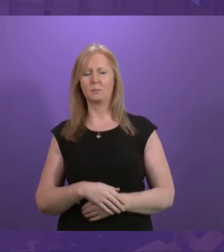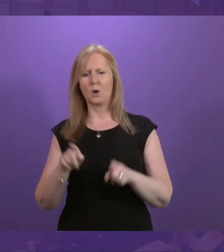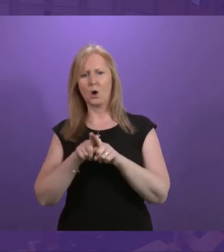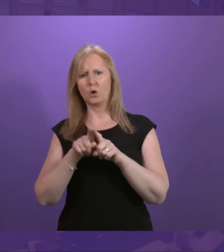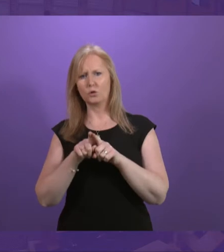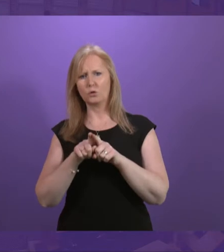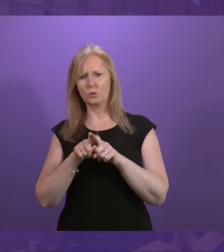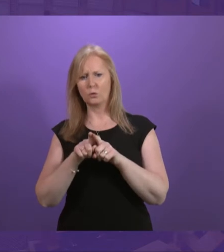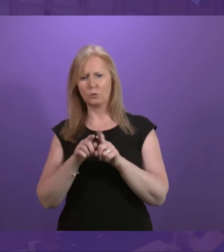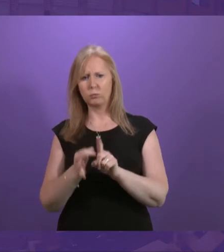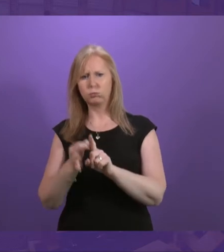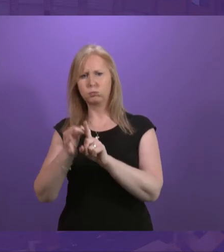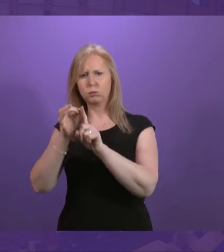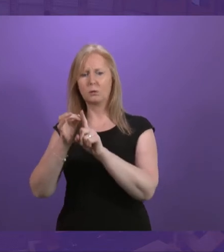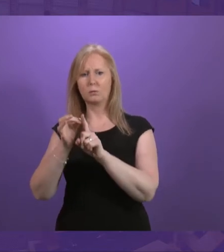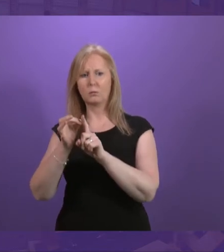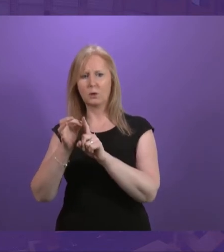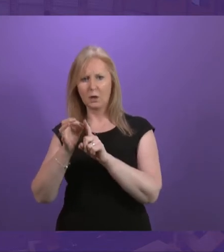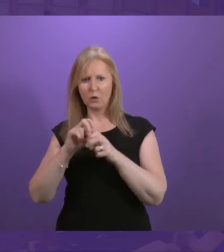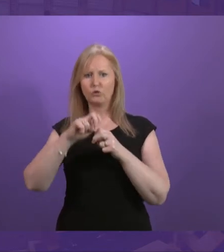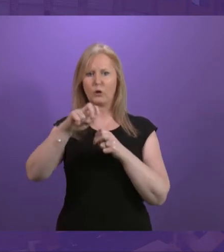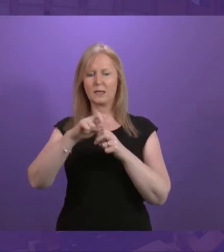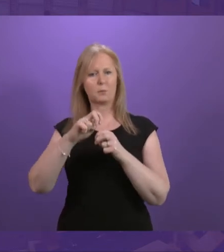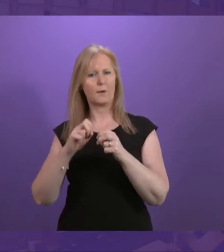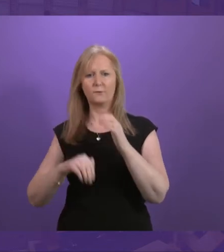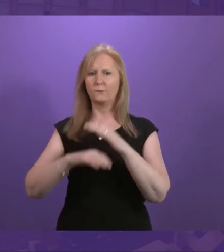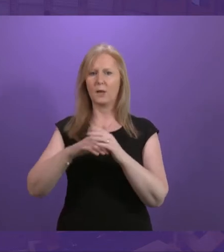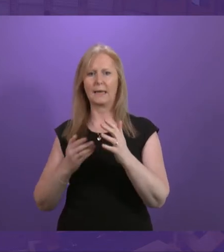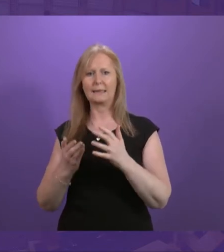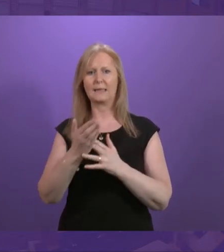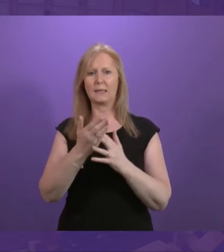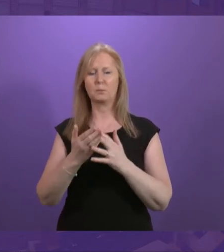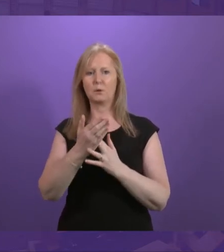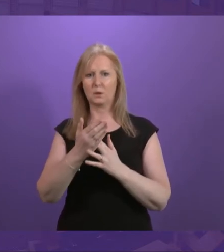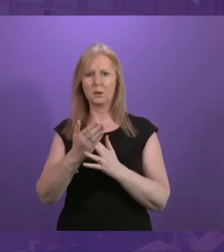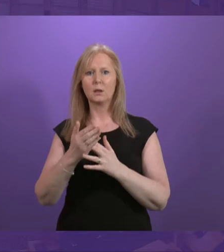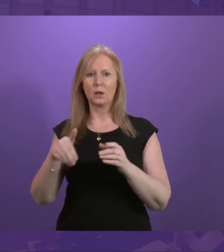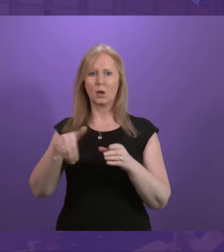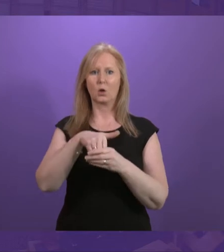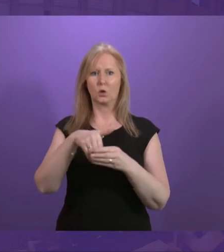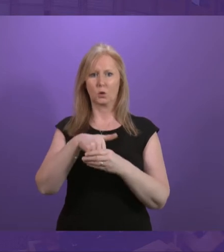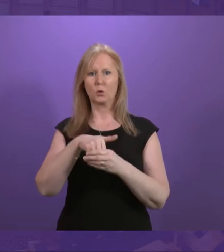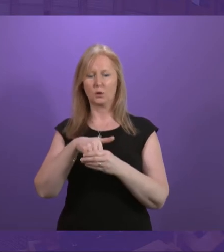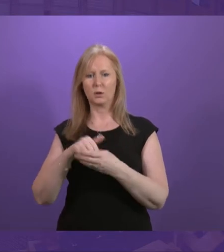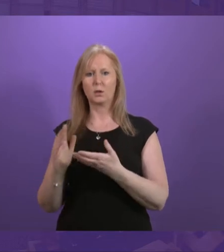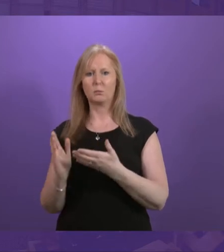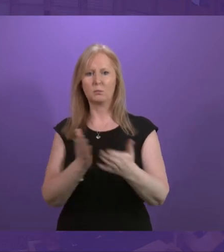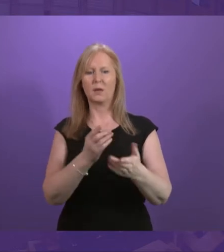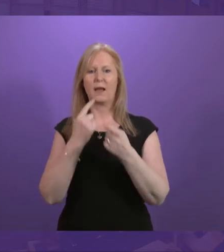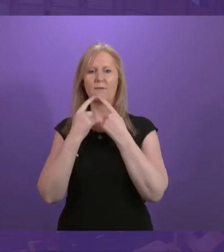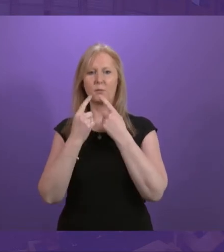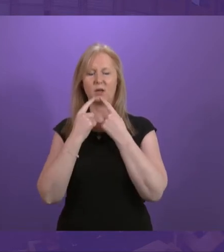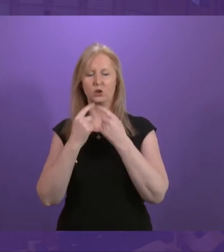made to ensure that all transport is fully accessible, including, of course, the important provision of information.